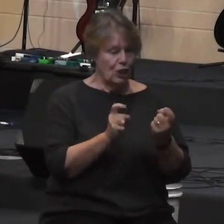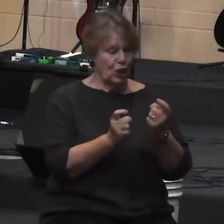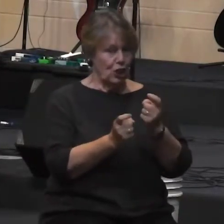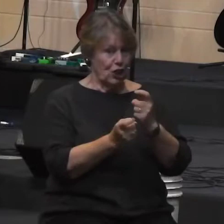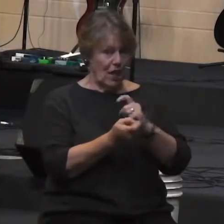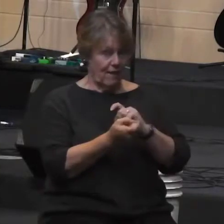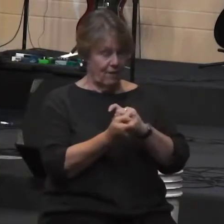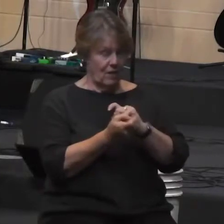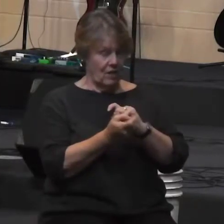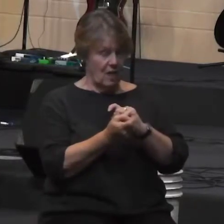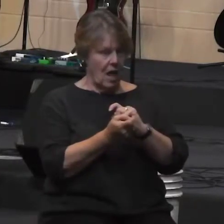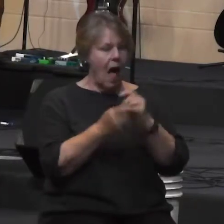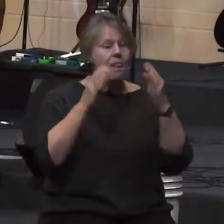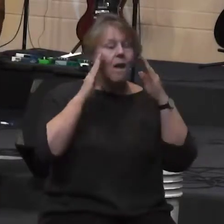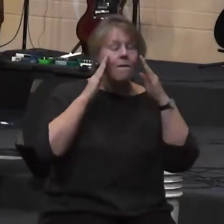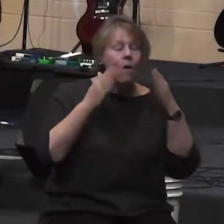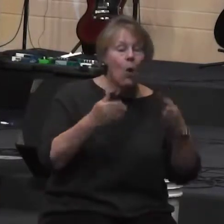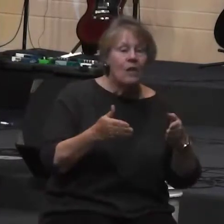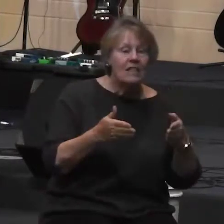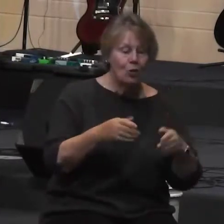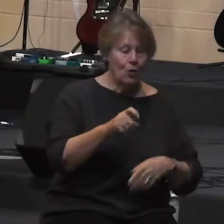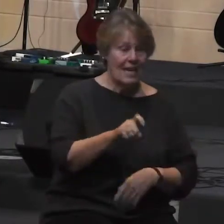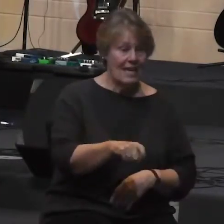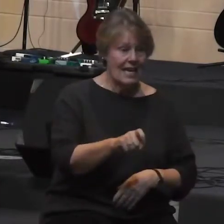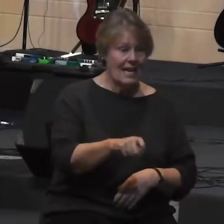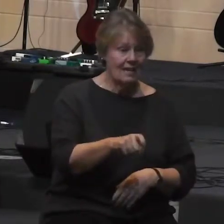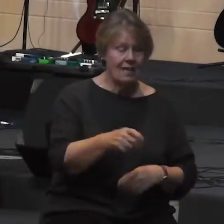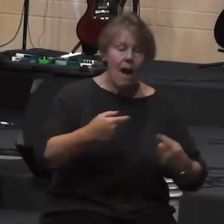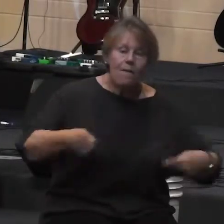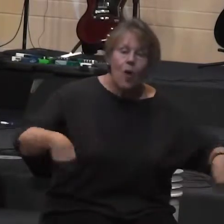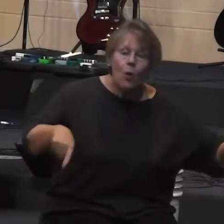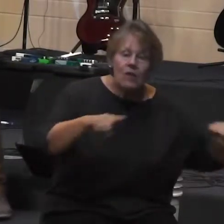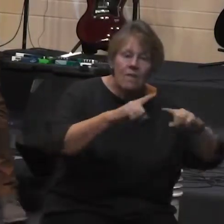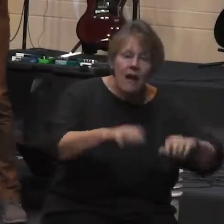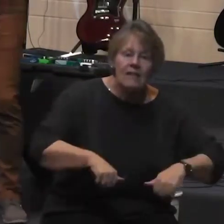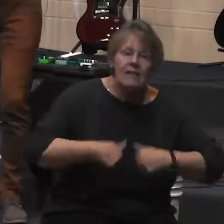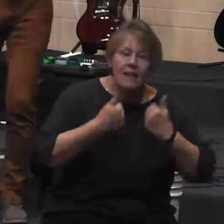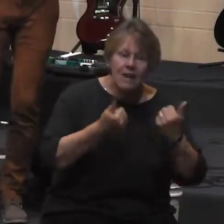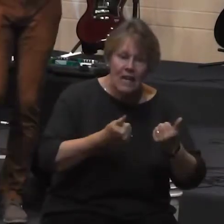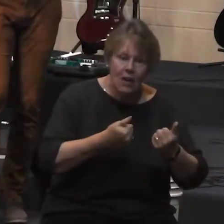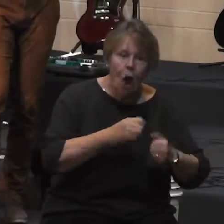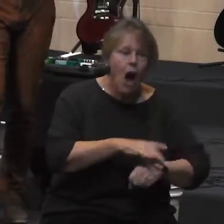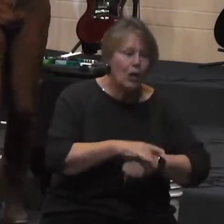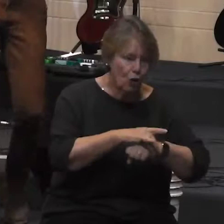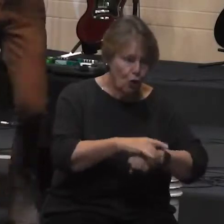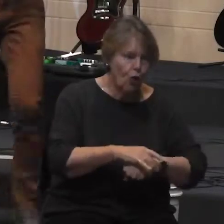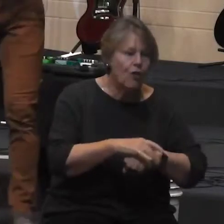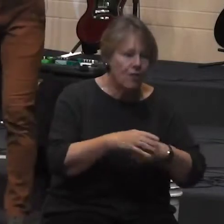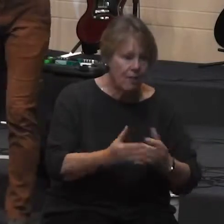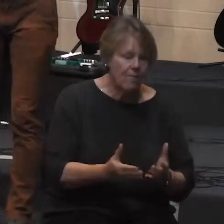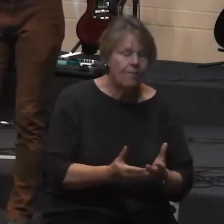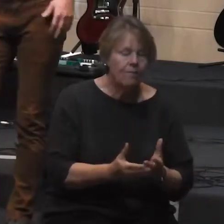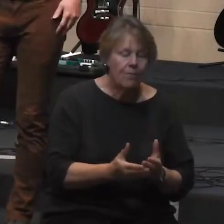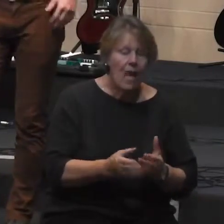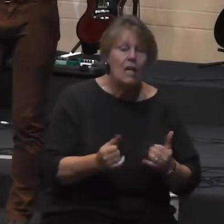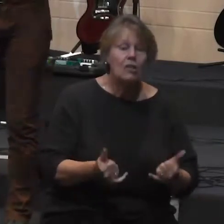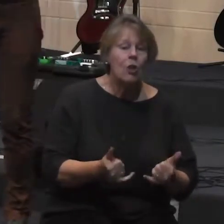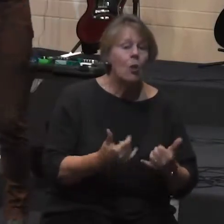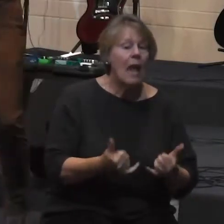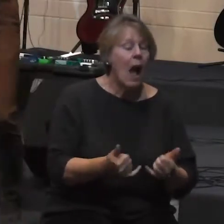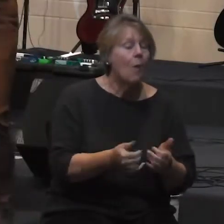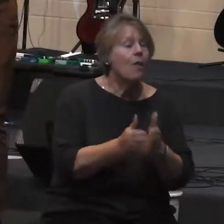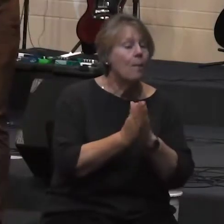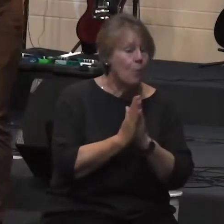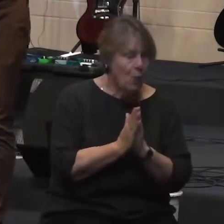to the needs of us here on earth. So, here is the prayer in full